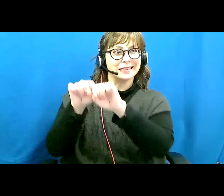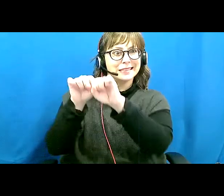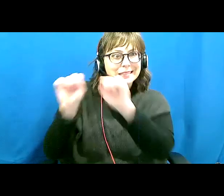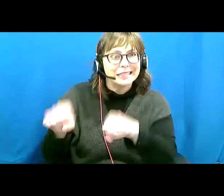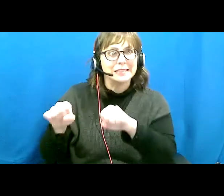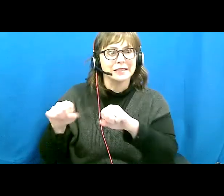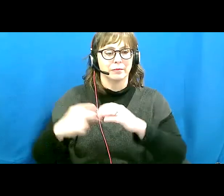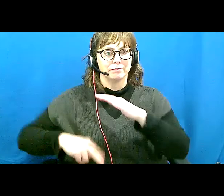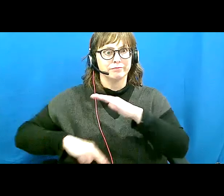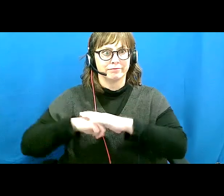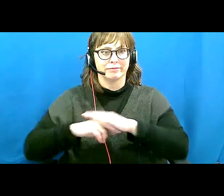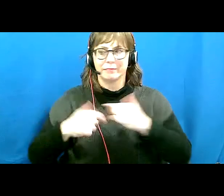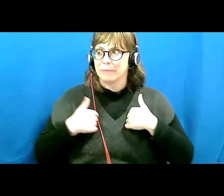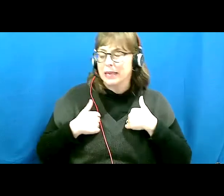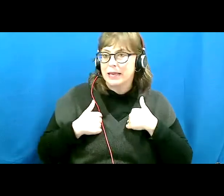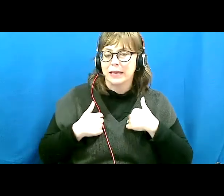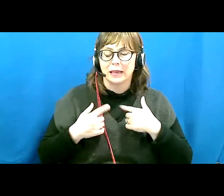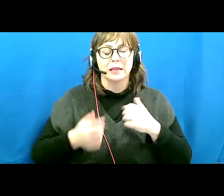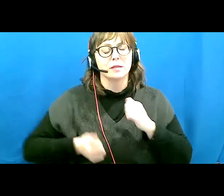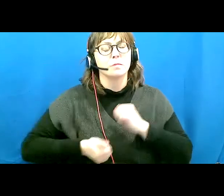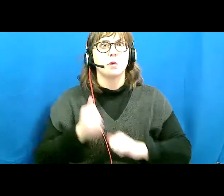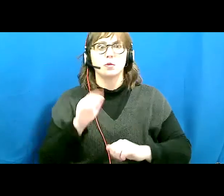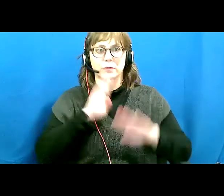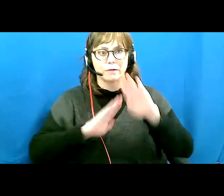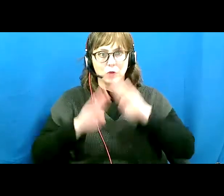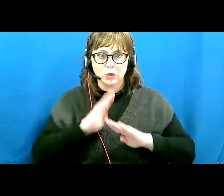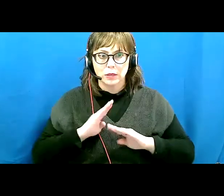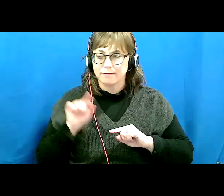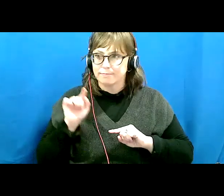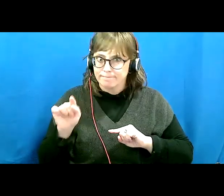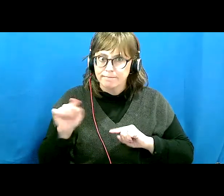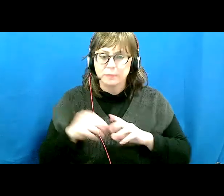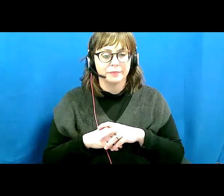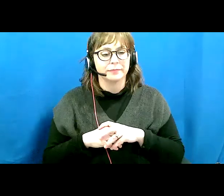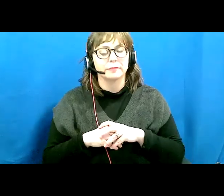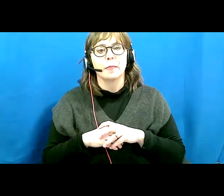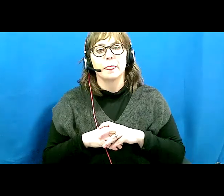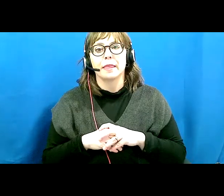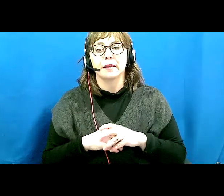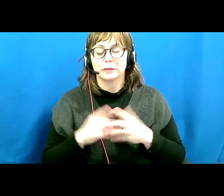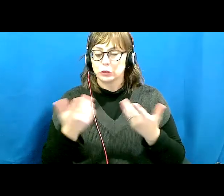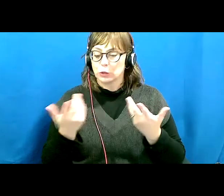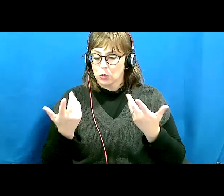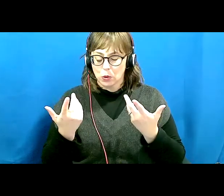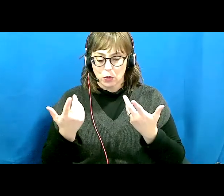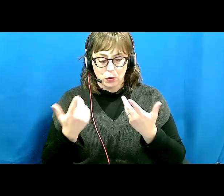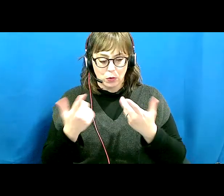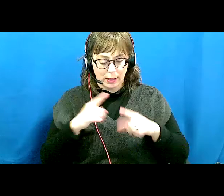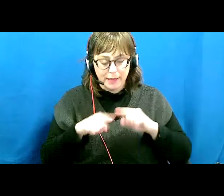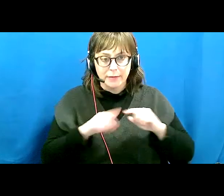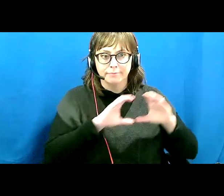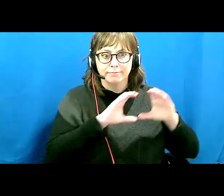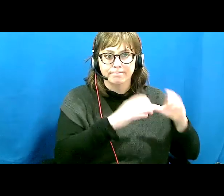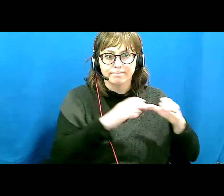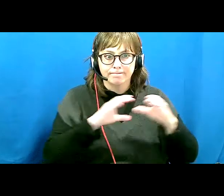of mine and can sometimes be the most frustrating to deal with. The idea of creating an internal classification system like this